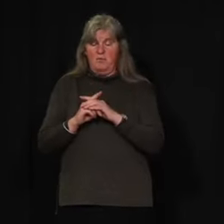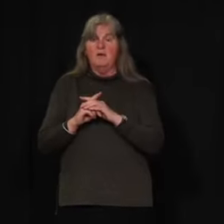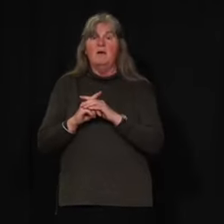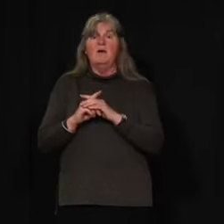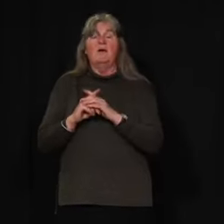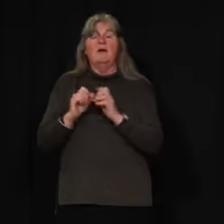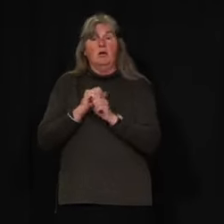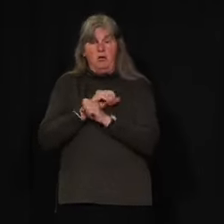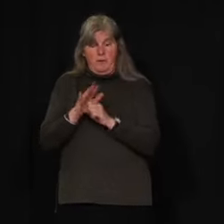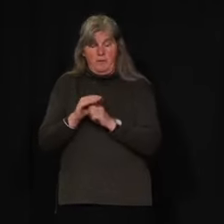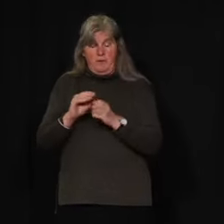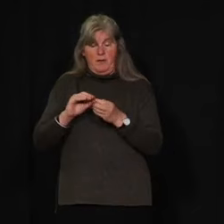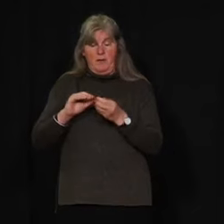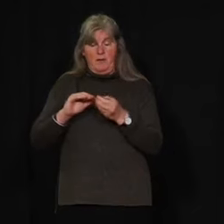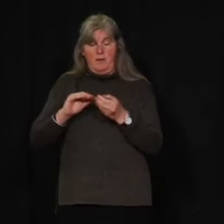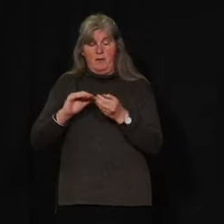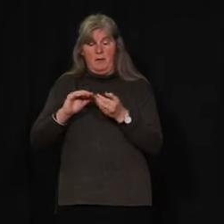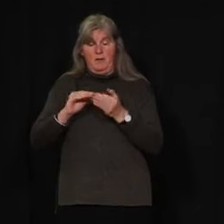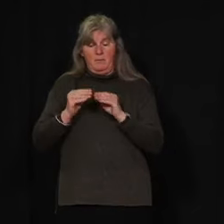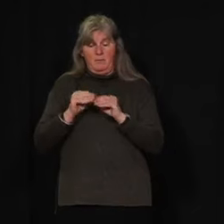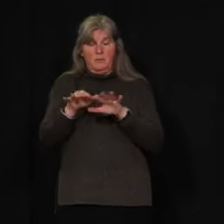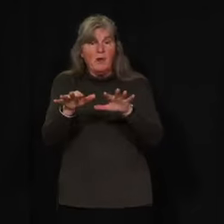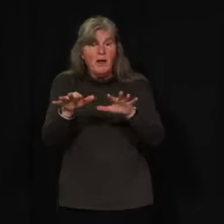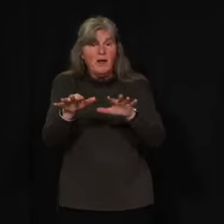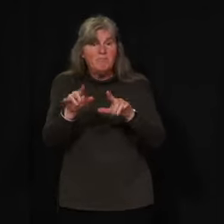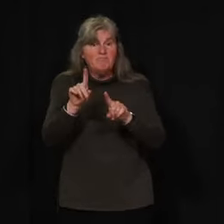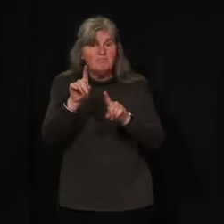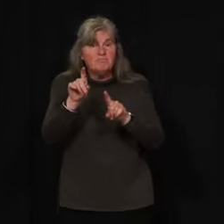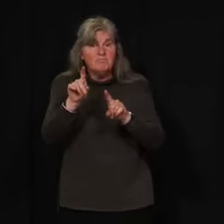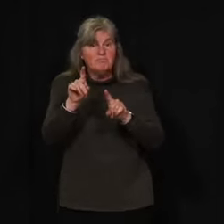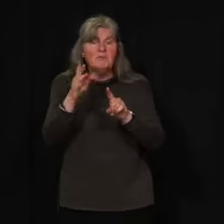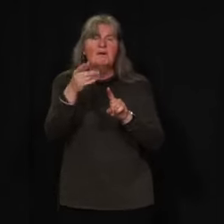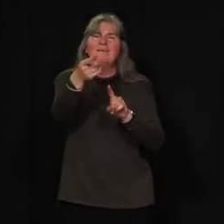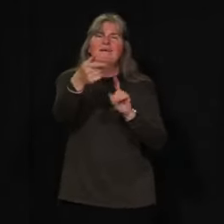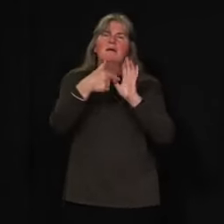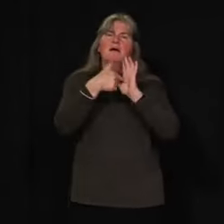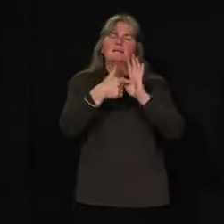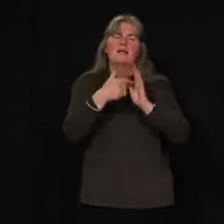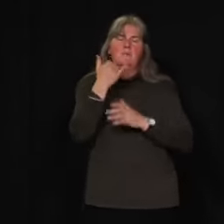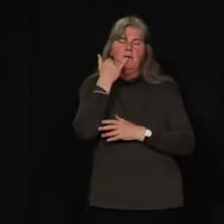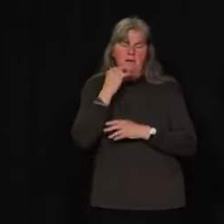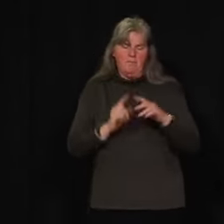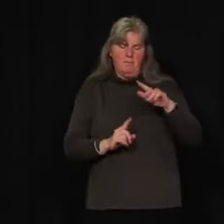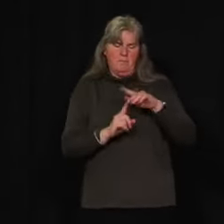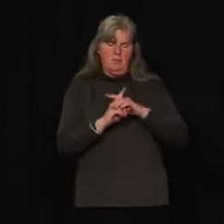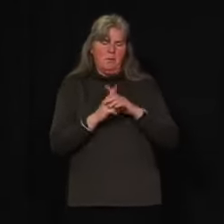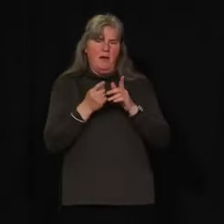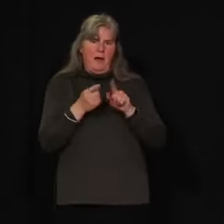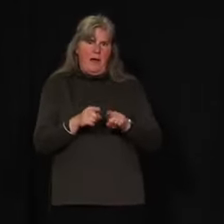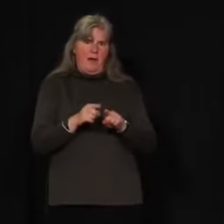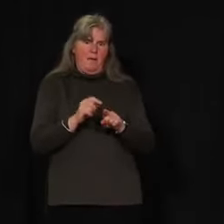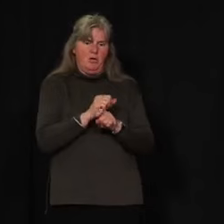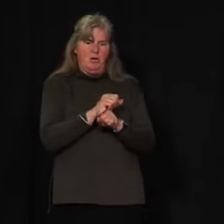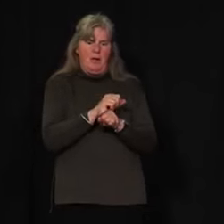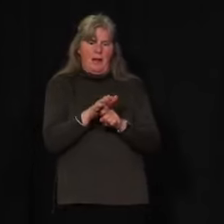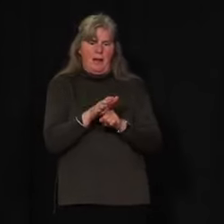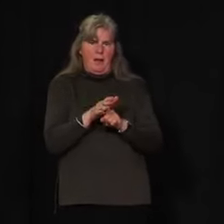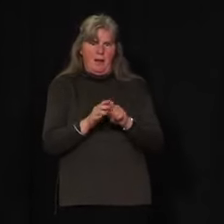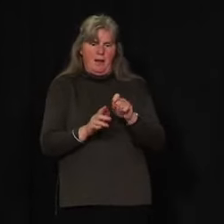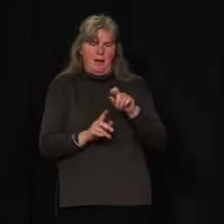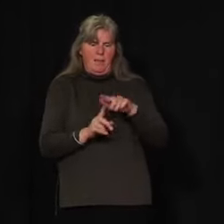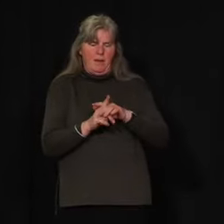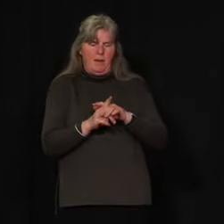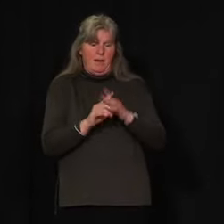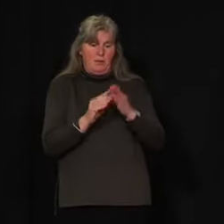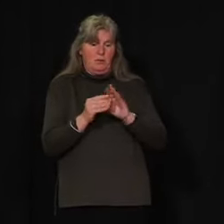concepts. So if there were, for example, a case in Atlin, then it would be a matter of whether that case can be traced back to